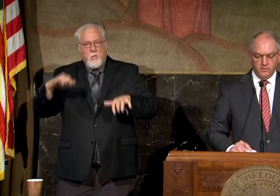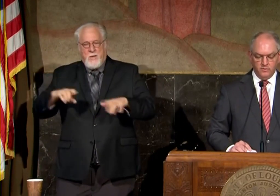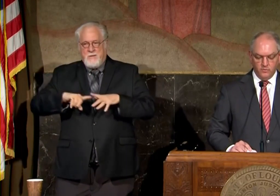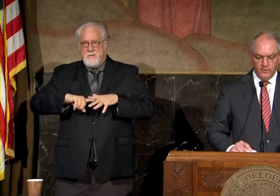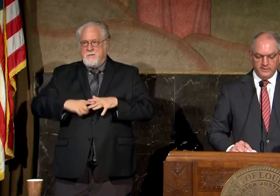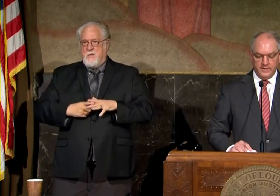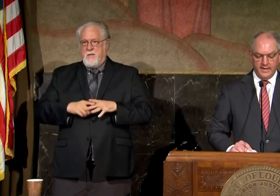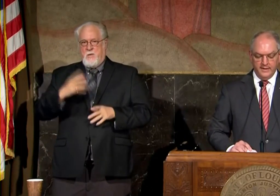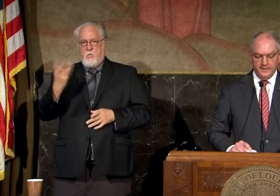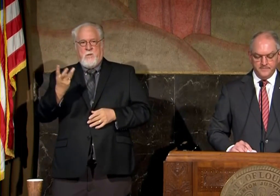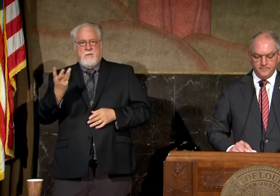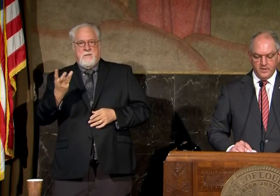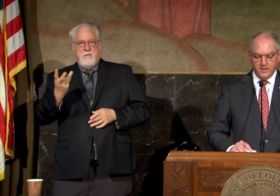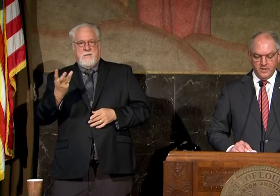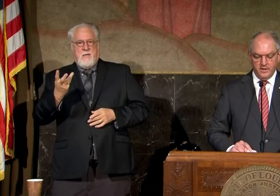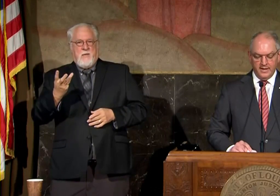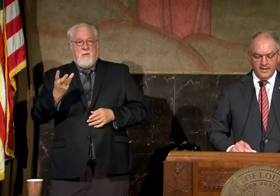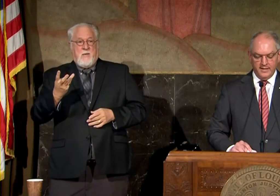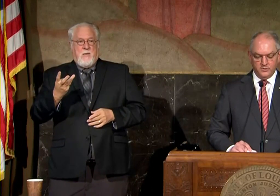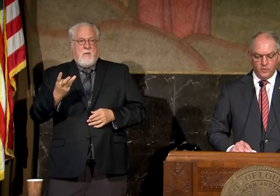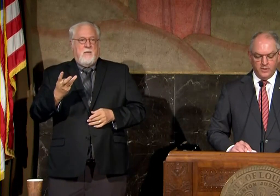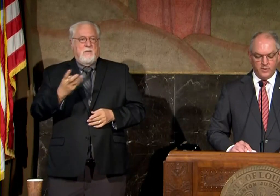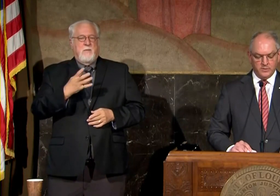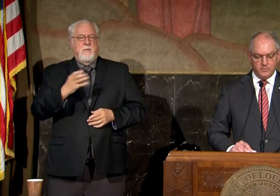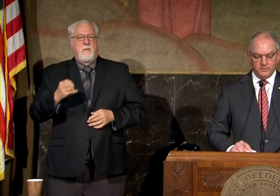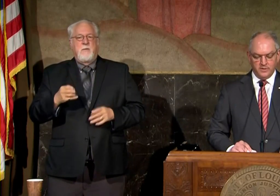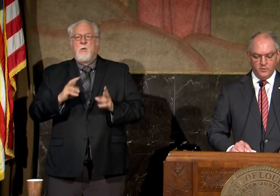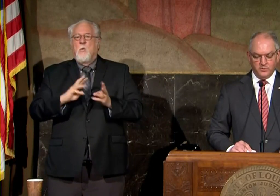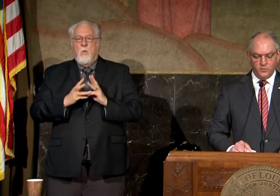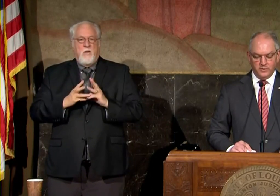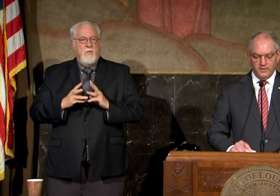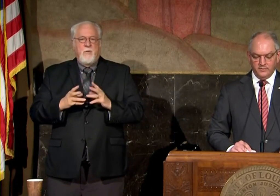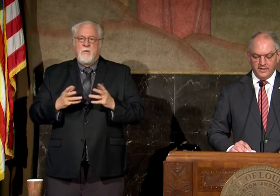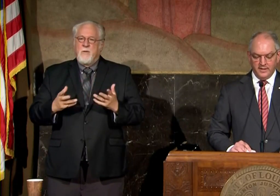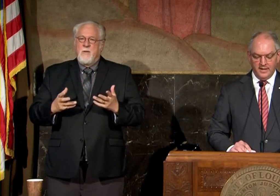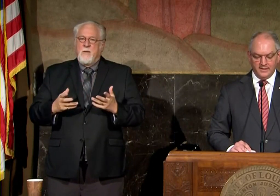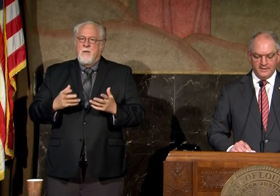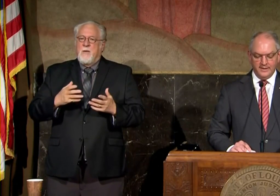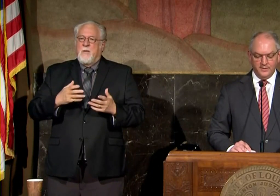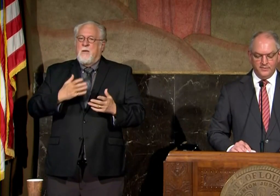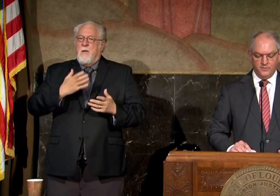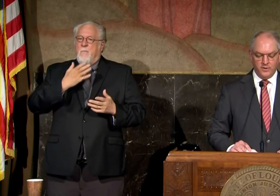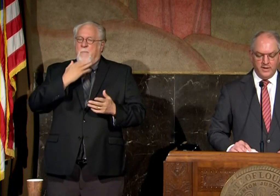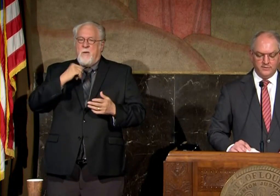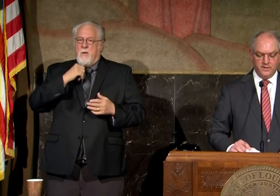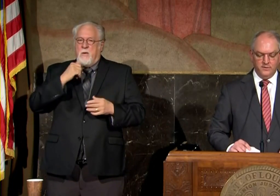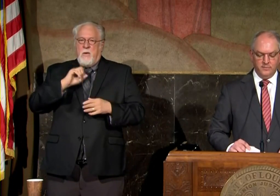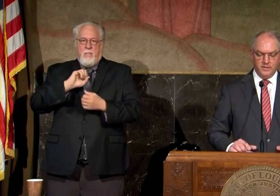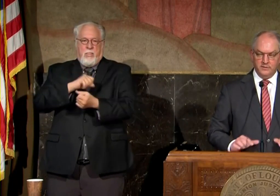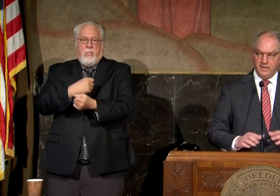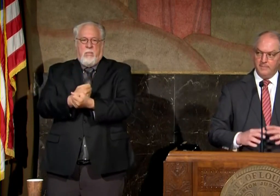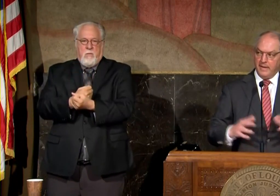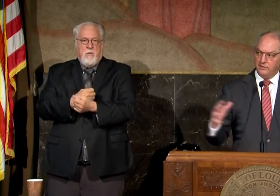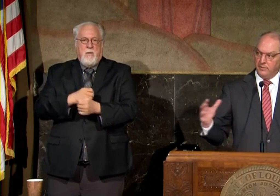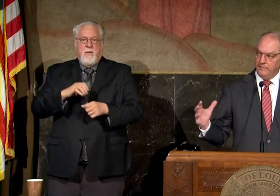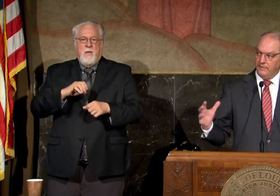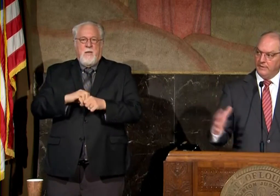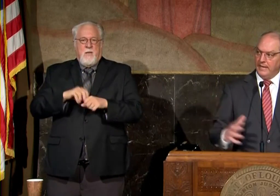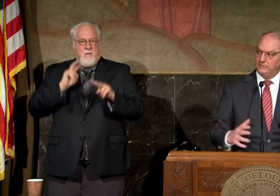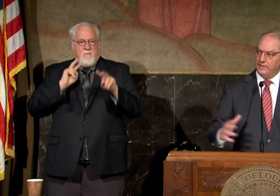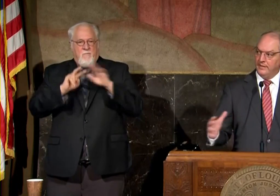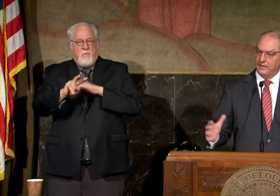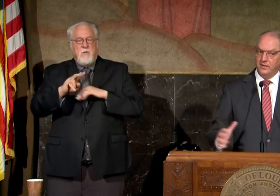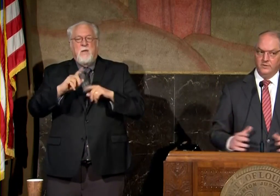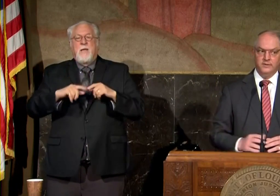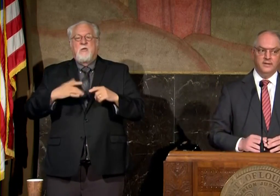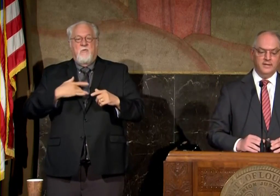on wednesday and as weather experts always warrant don't get locked in on the forecast cone because the impacts can be felt